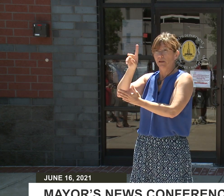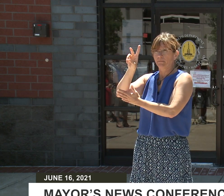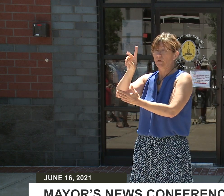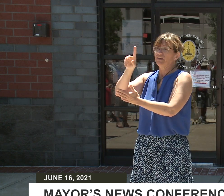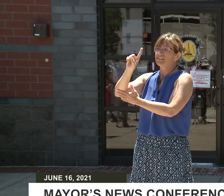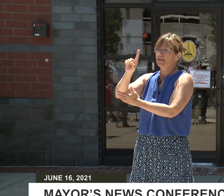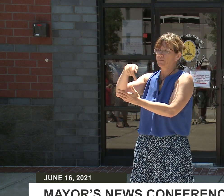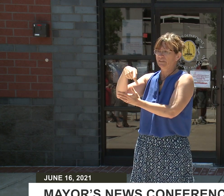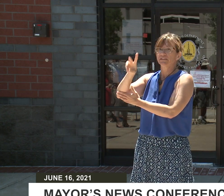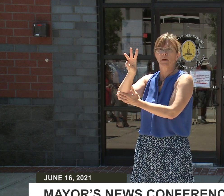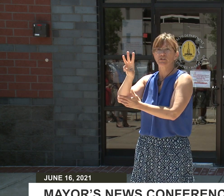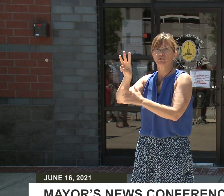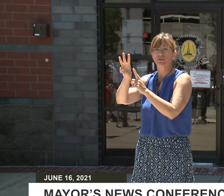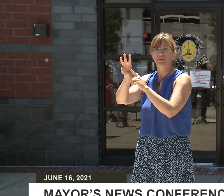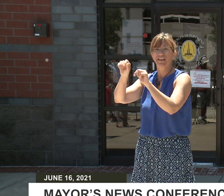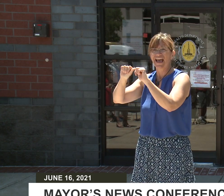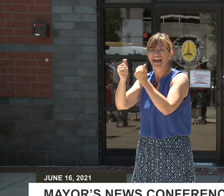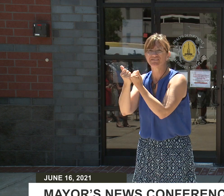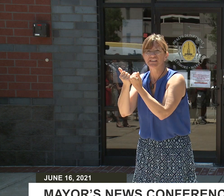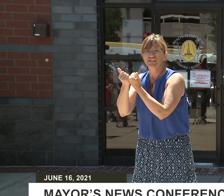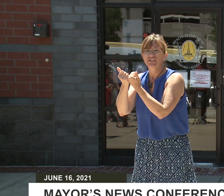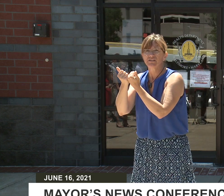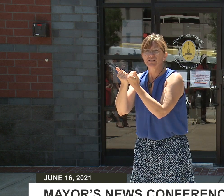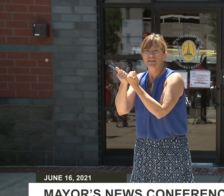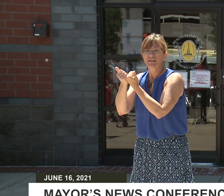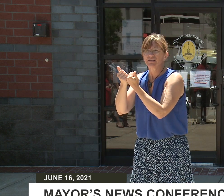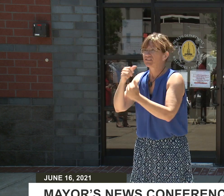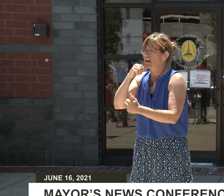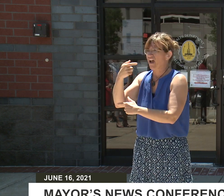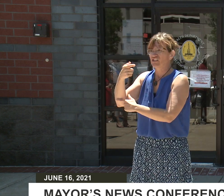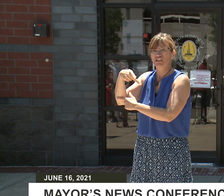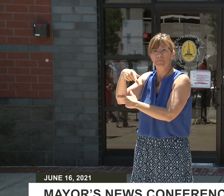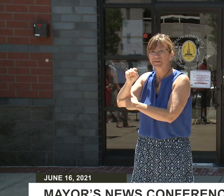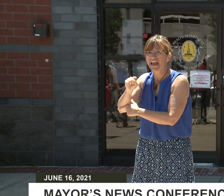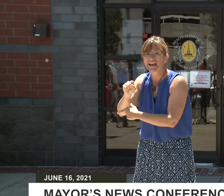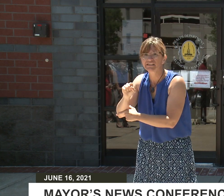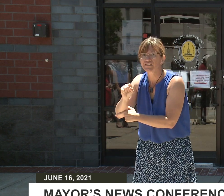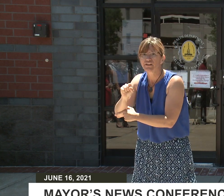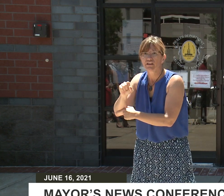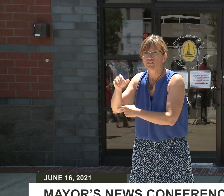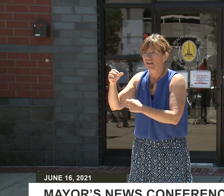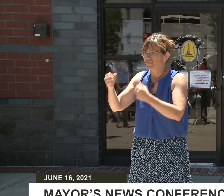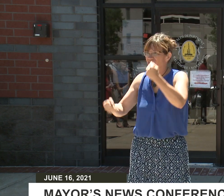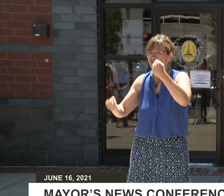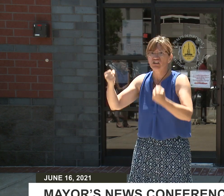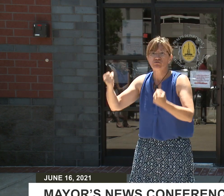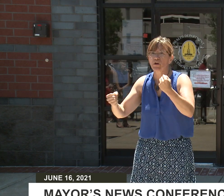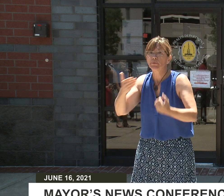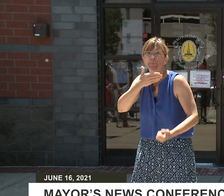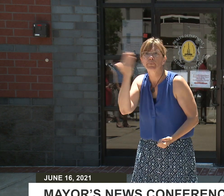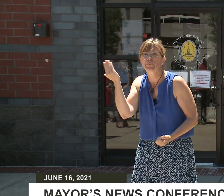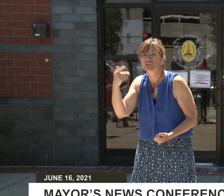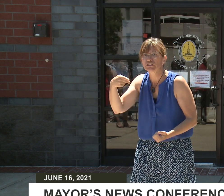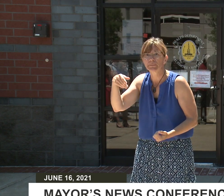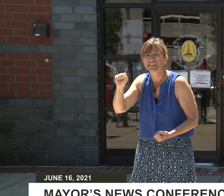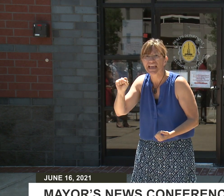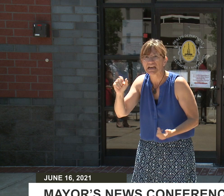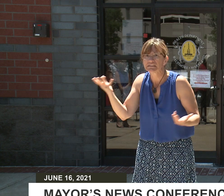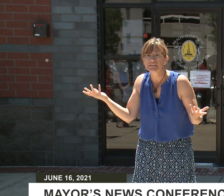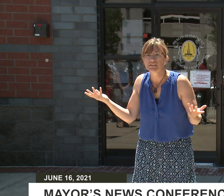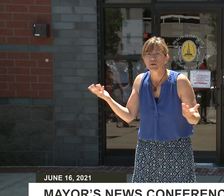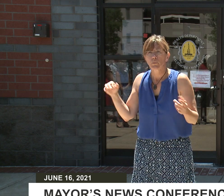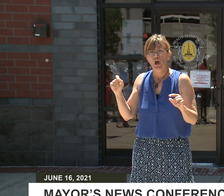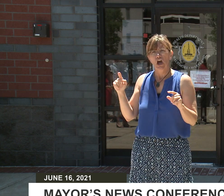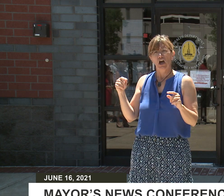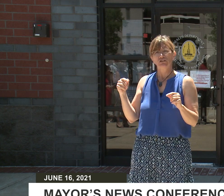have GPS software in their trucks until a few months ago. We are building a better city government from the bottom up to make sure that we're more